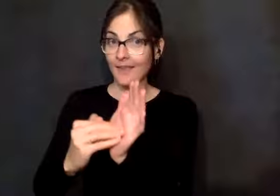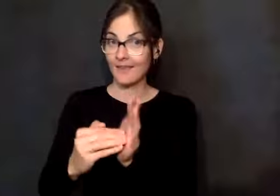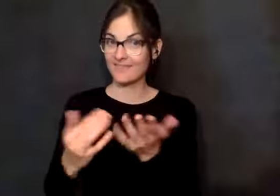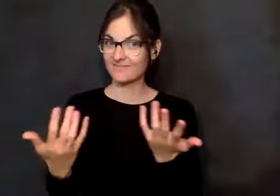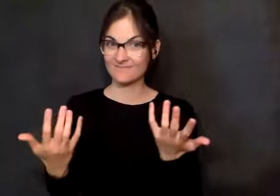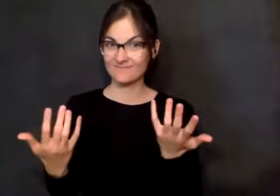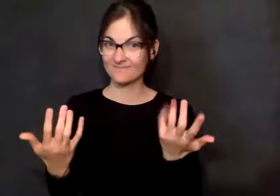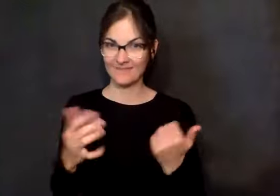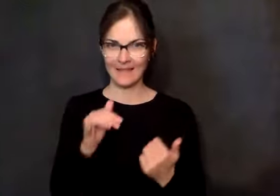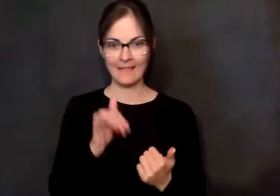it's like it's in my DNA.